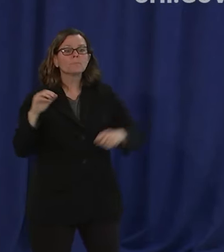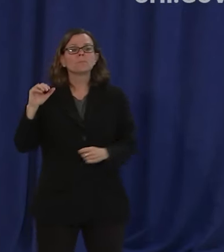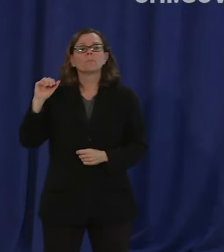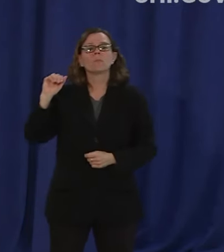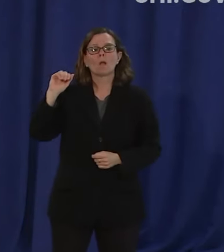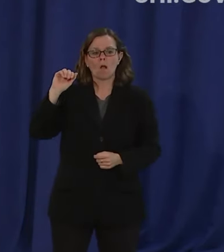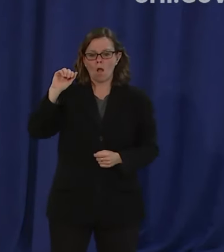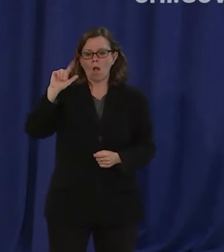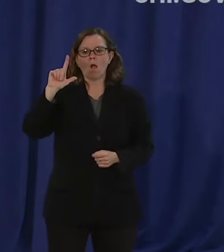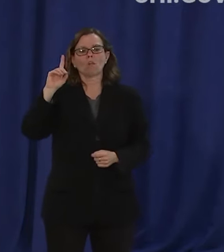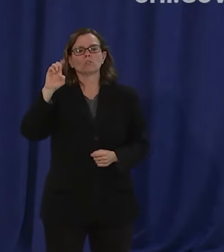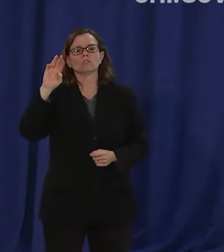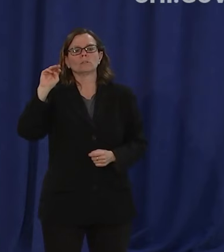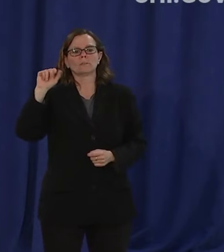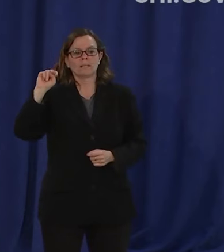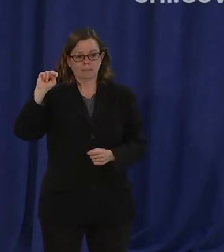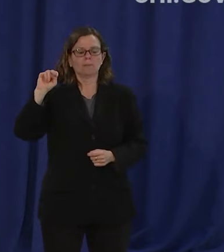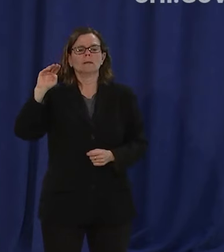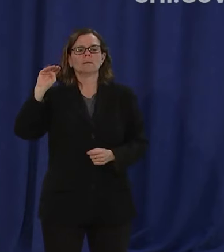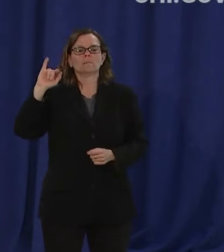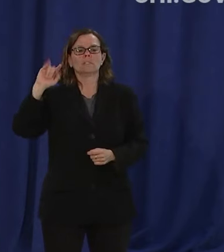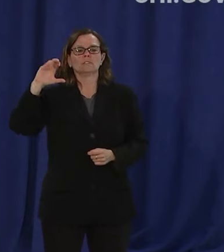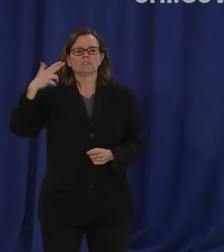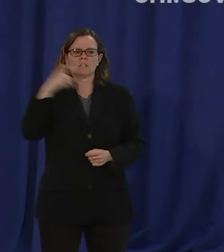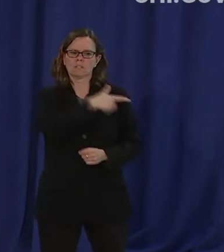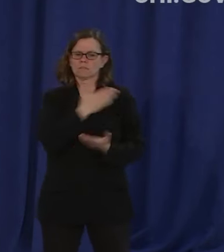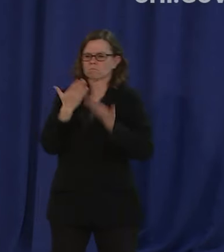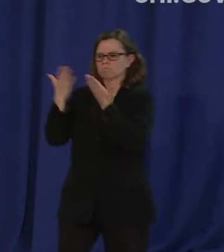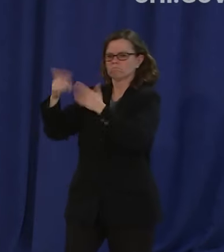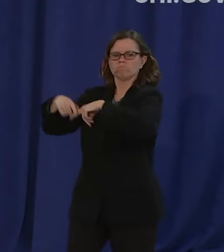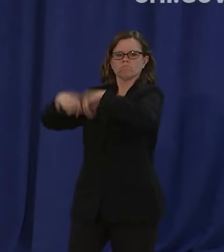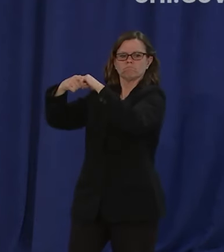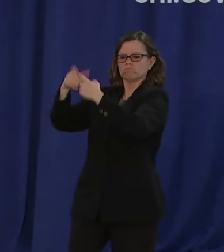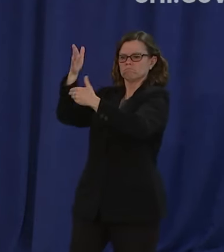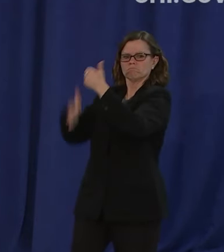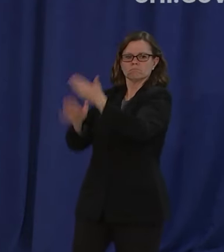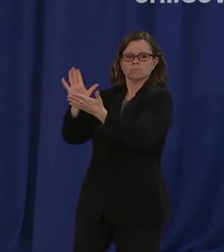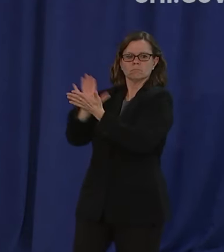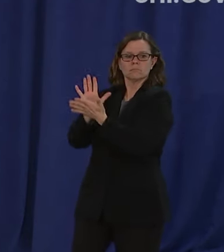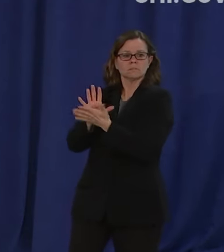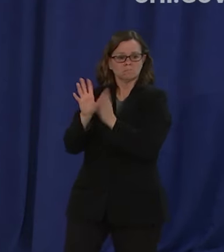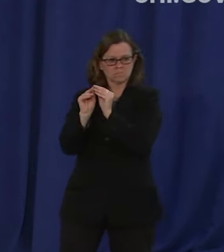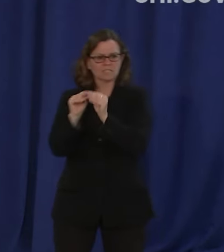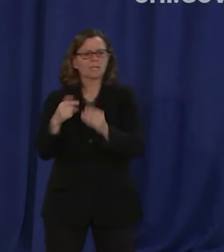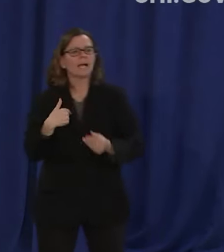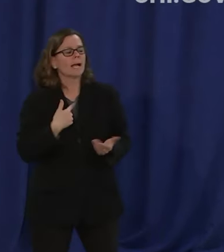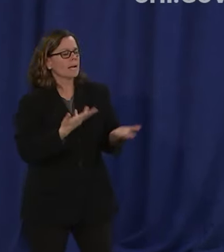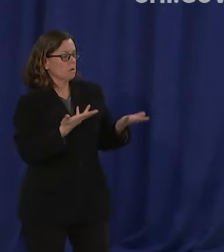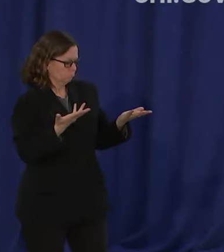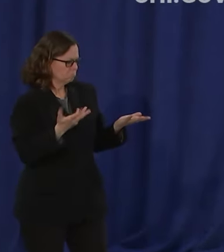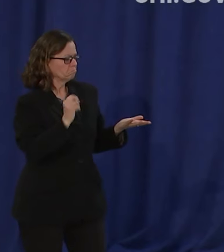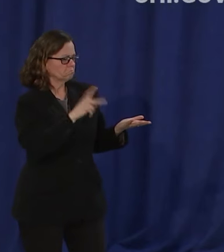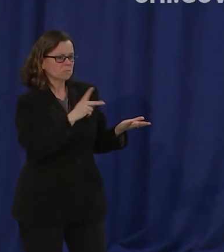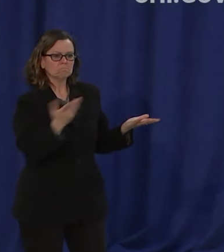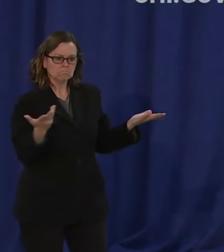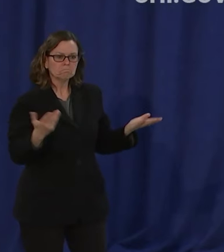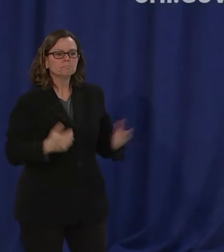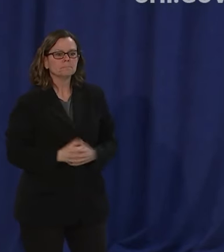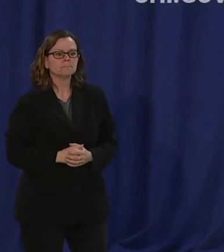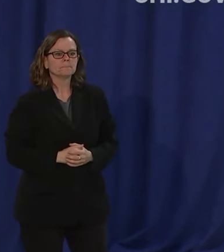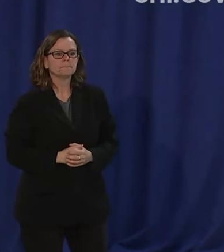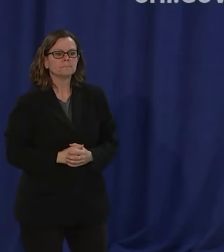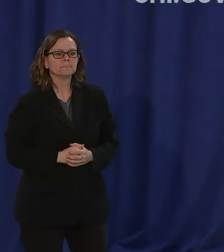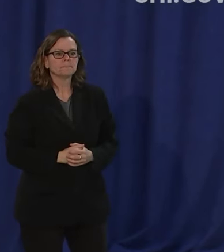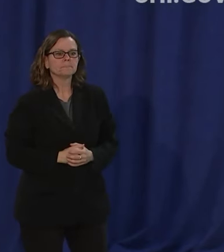body mayor from kelly bauer at block club we keep hearing from governor pritzker that he might institute